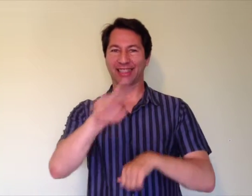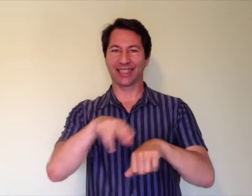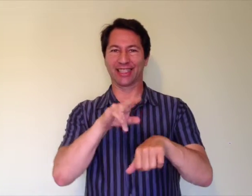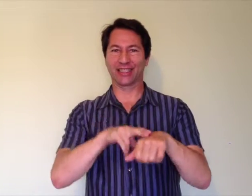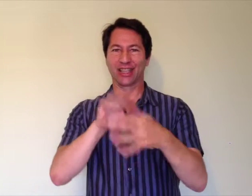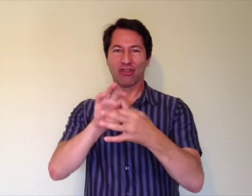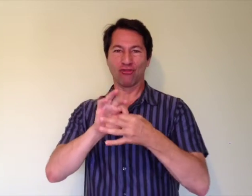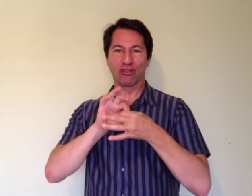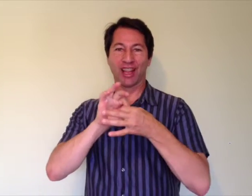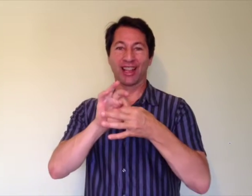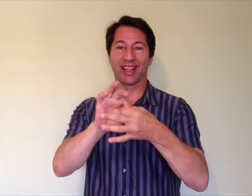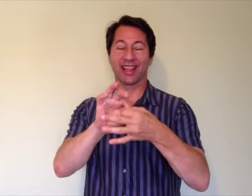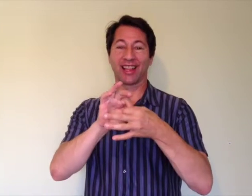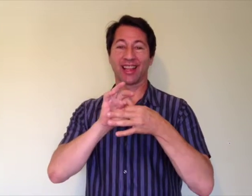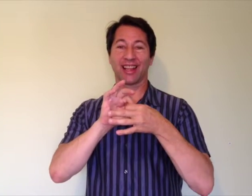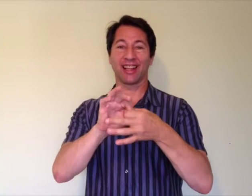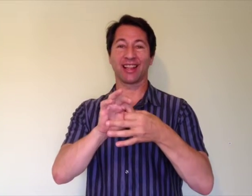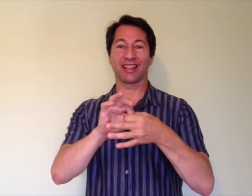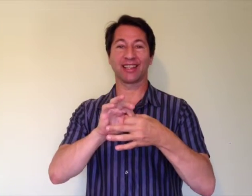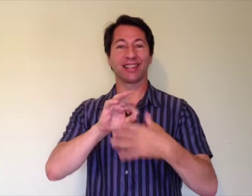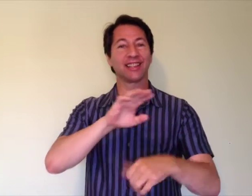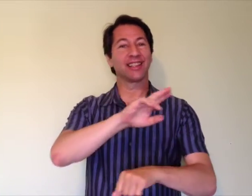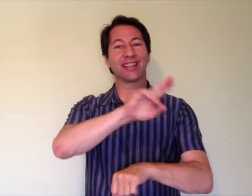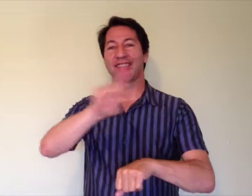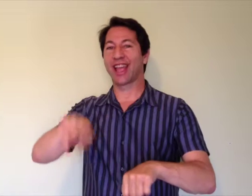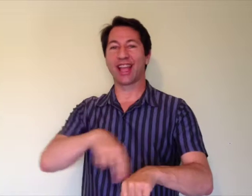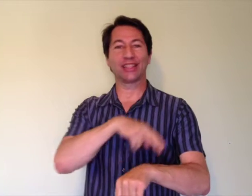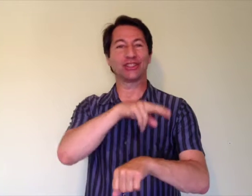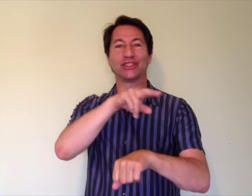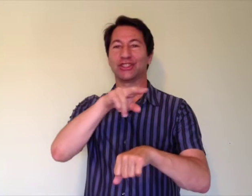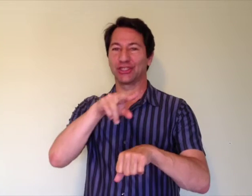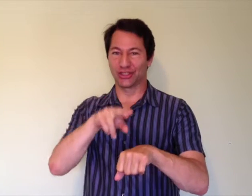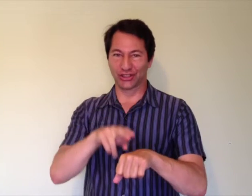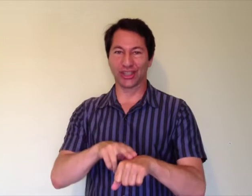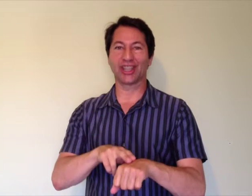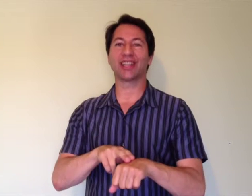Relation Nation